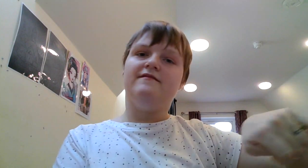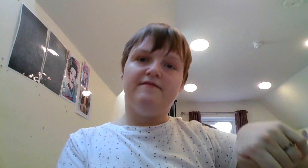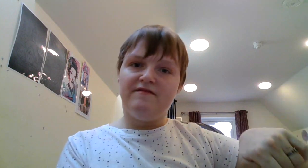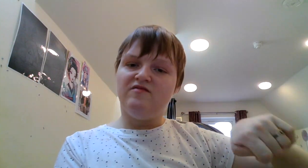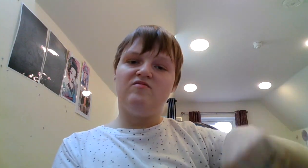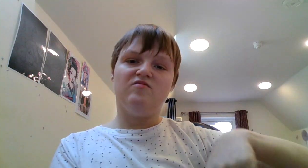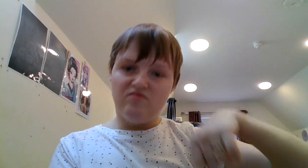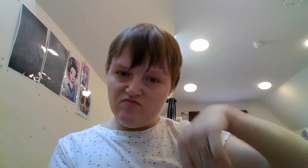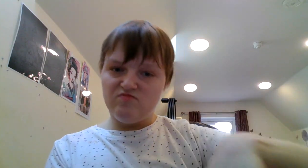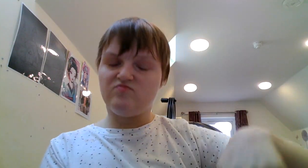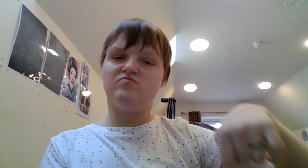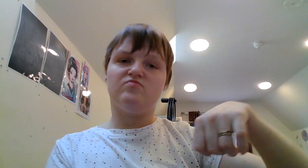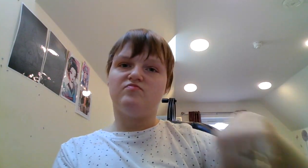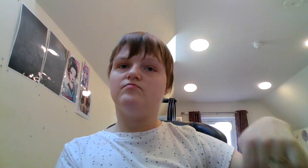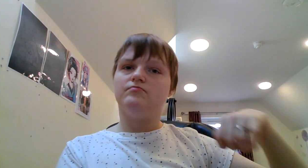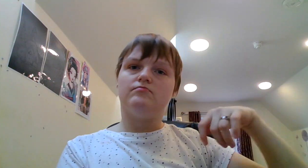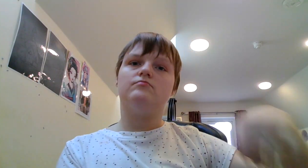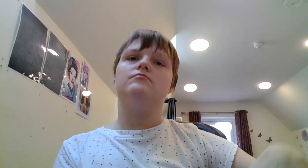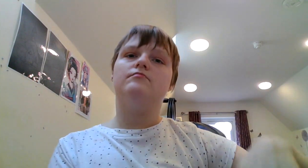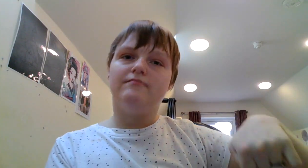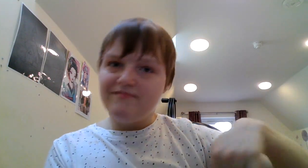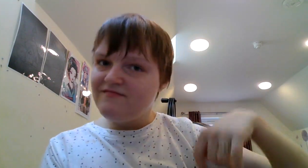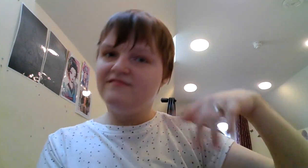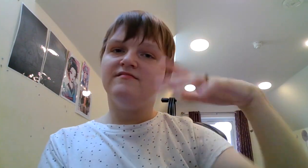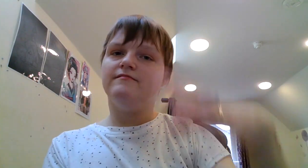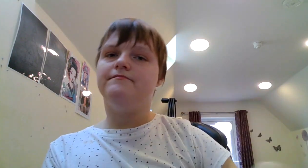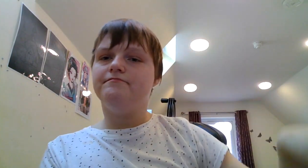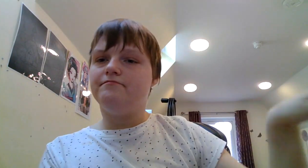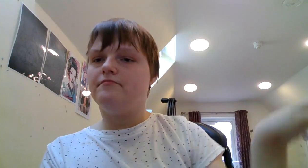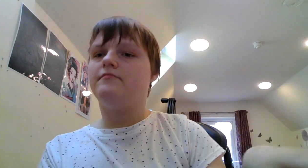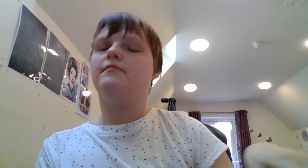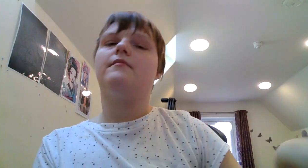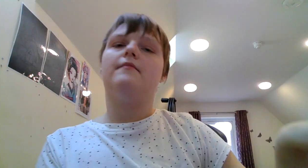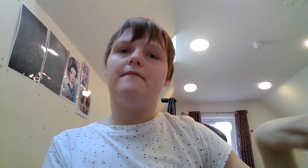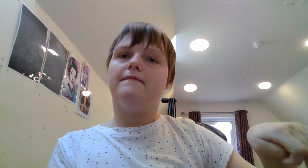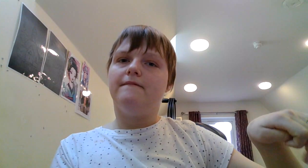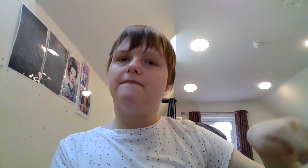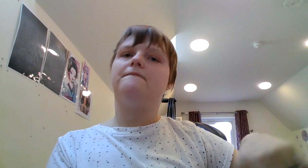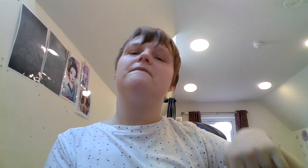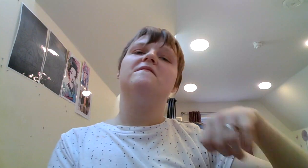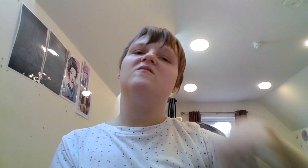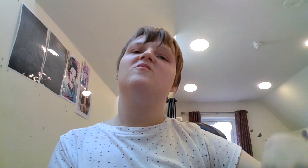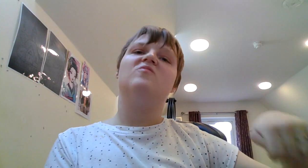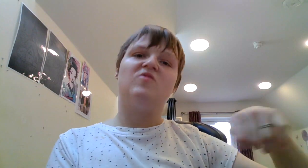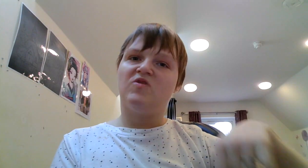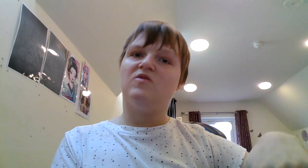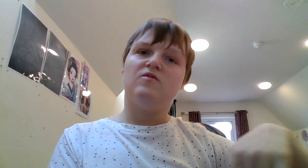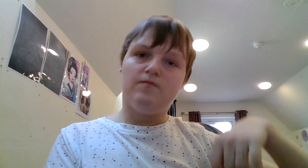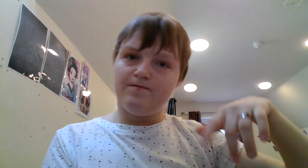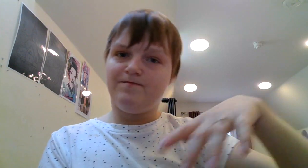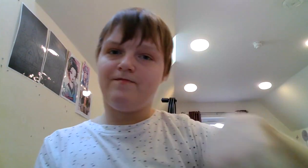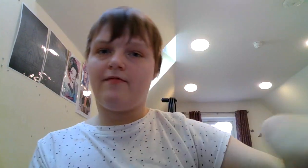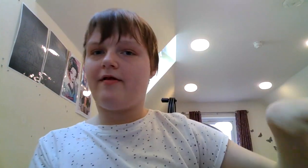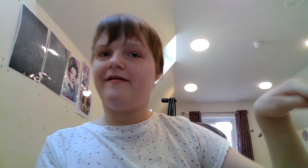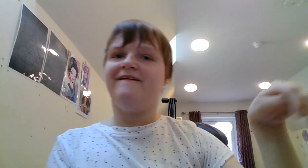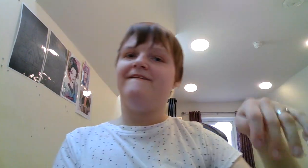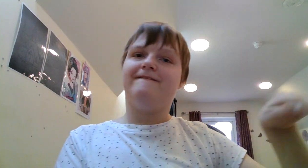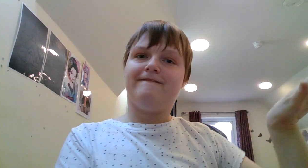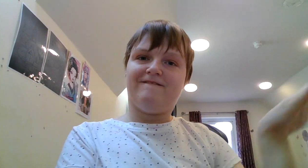want them to treat you, will help make our world a better place for everyone. Care. Be your best.